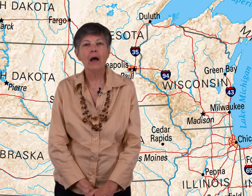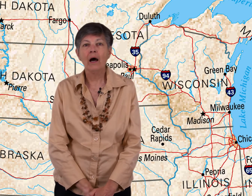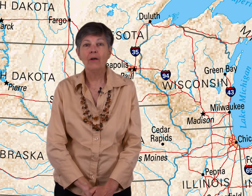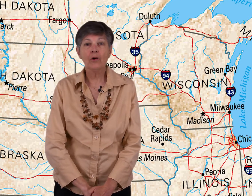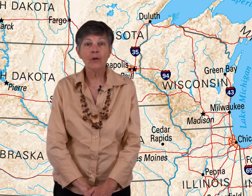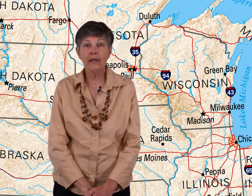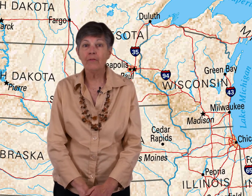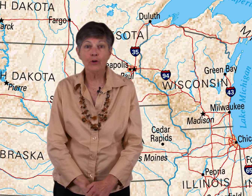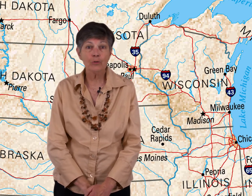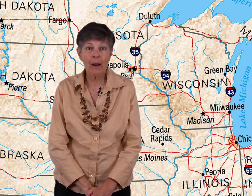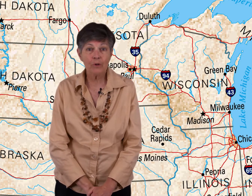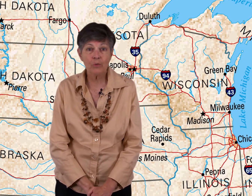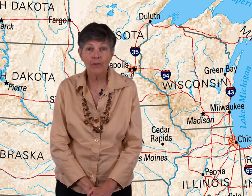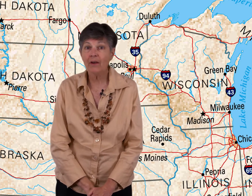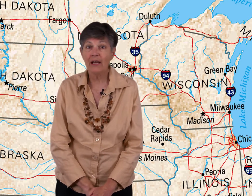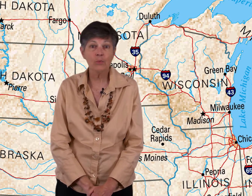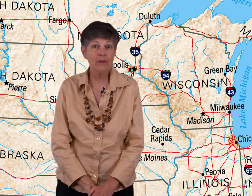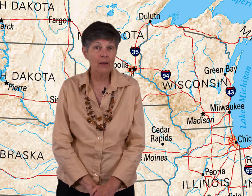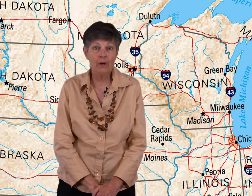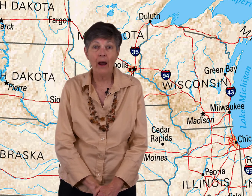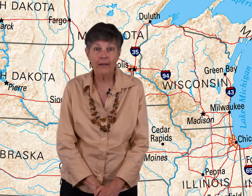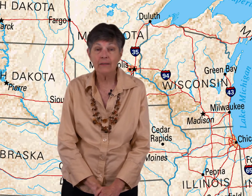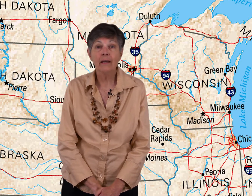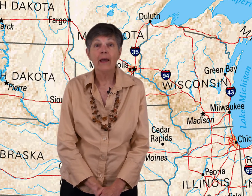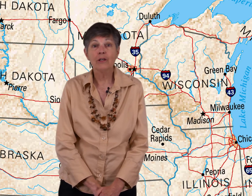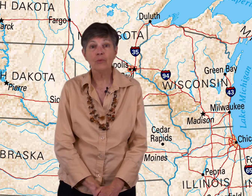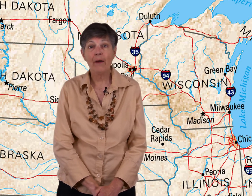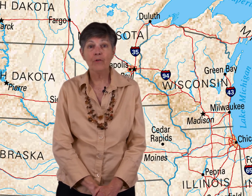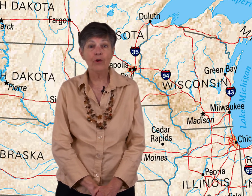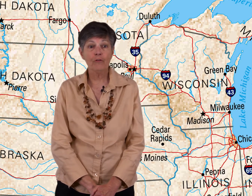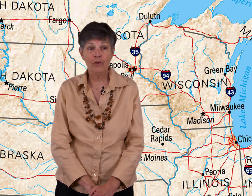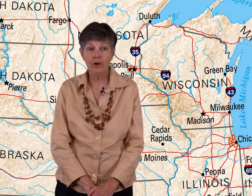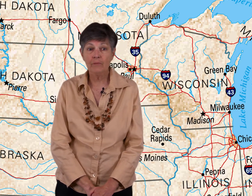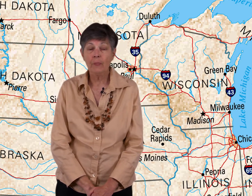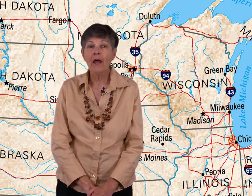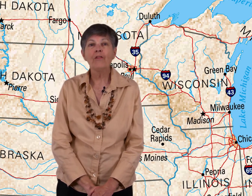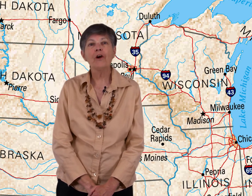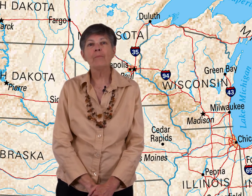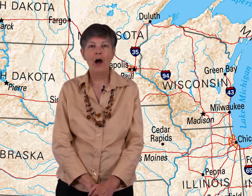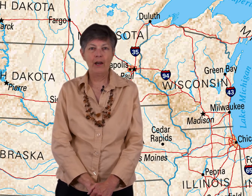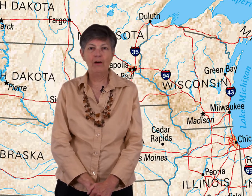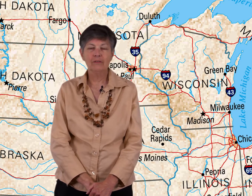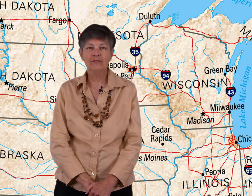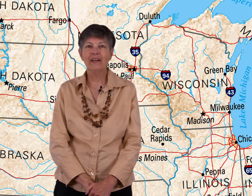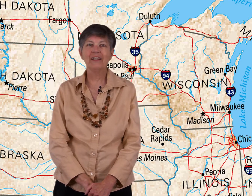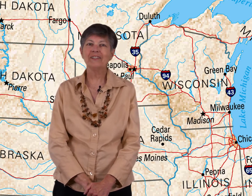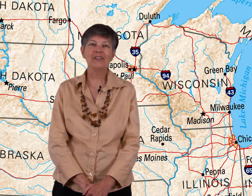early fur trappers were there, that's what they would hunt and trap for their fur. Their motto, and it's